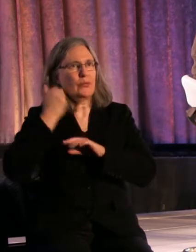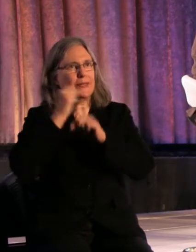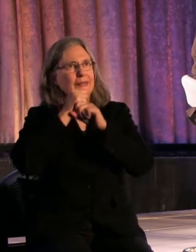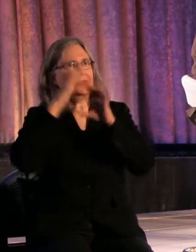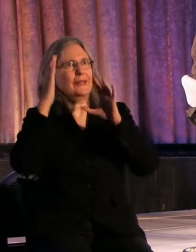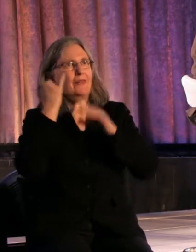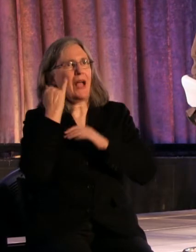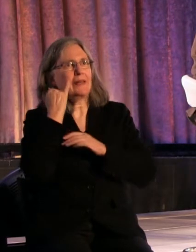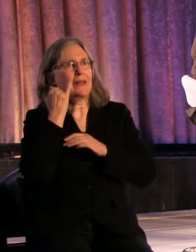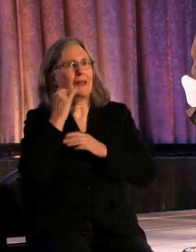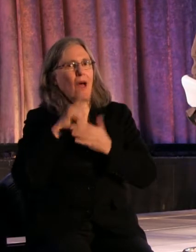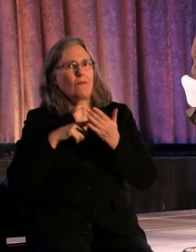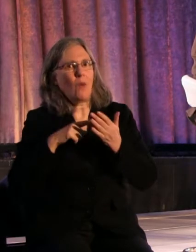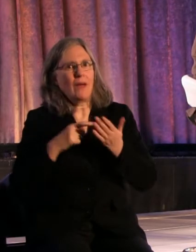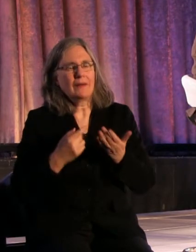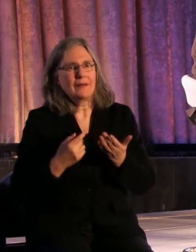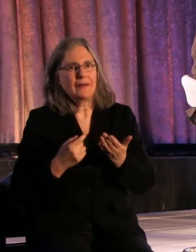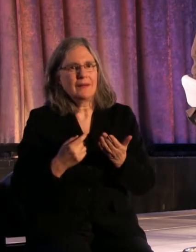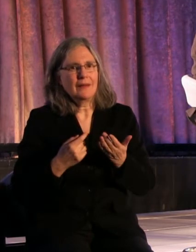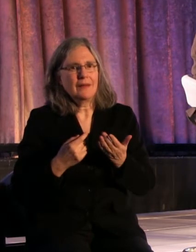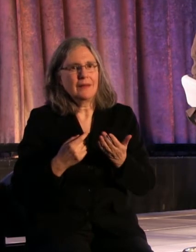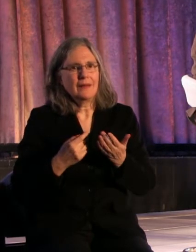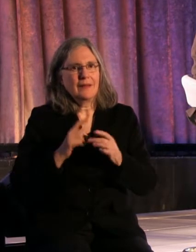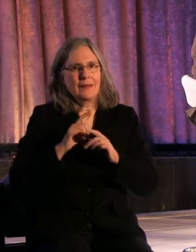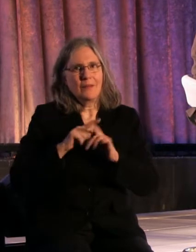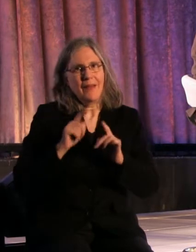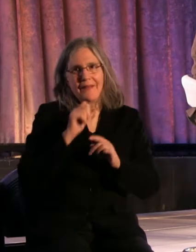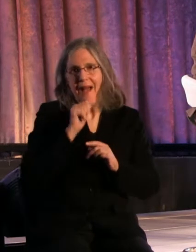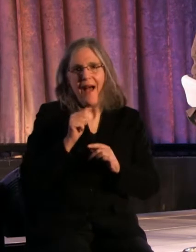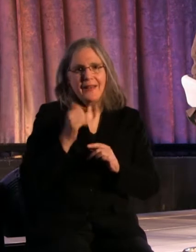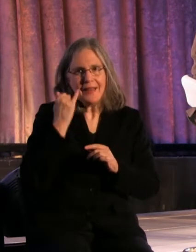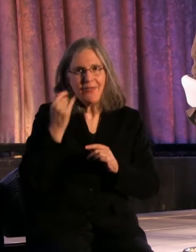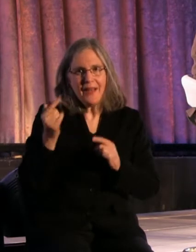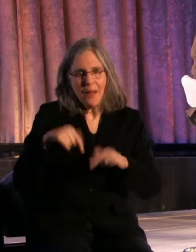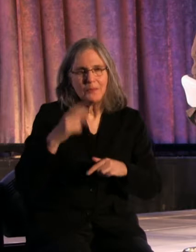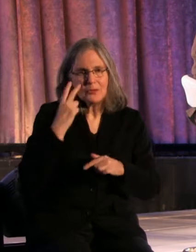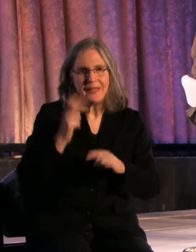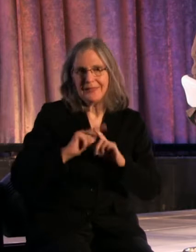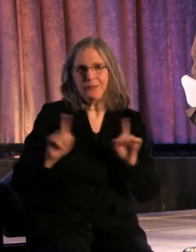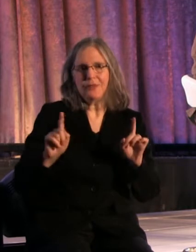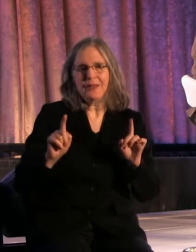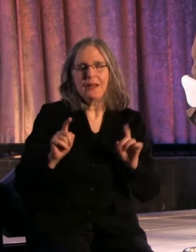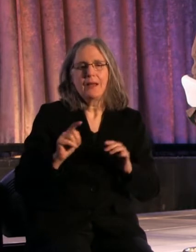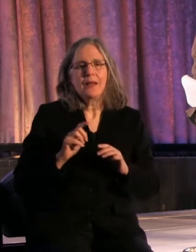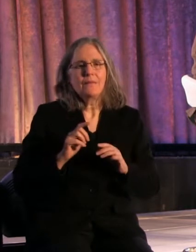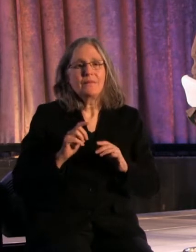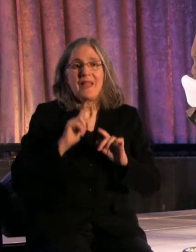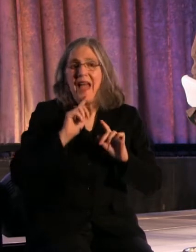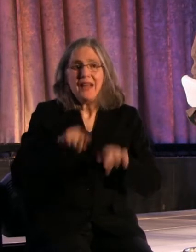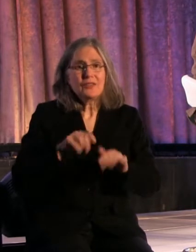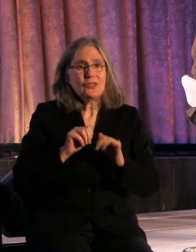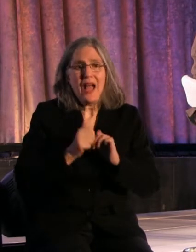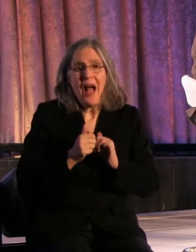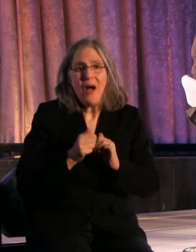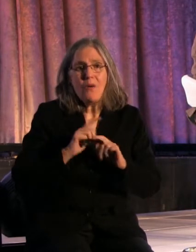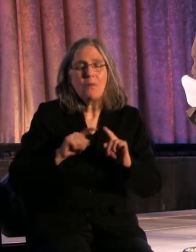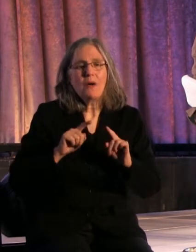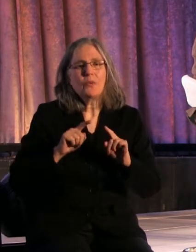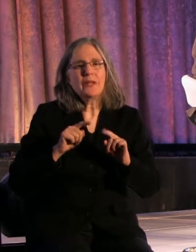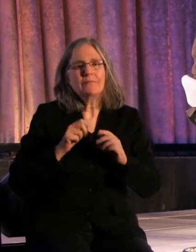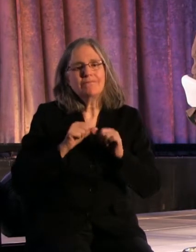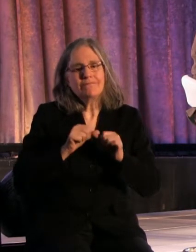that's often the case, it's not what they think it is. I don't really have a solution except that we just keep trying.